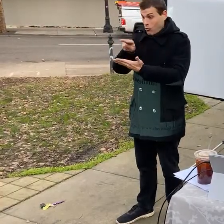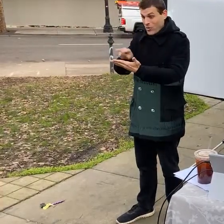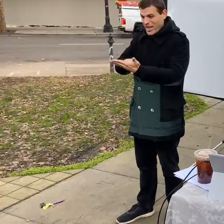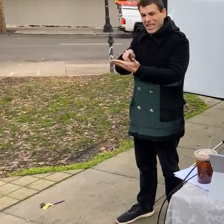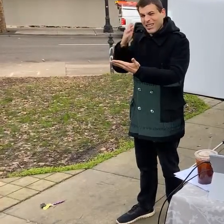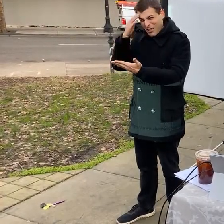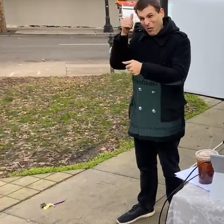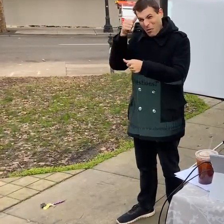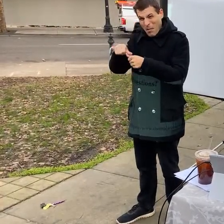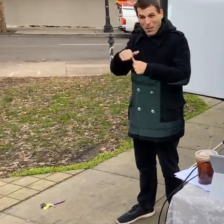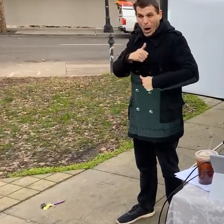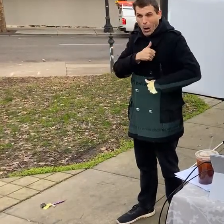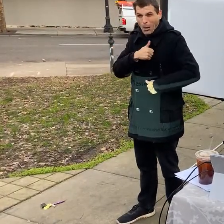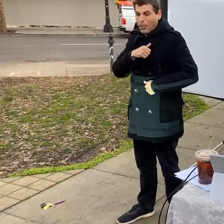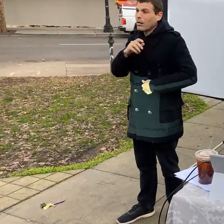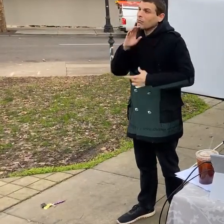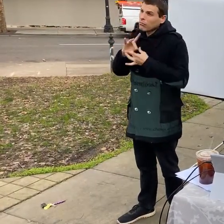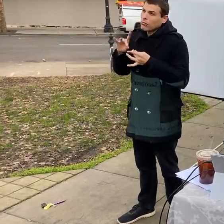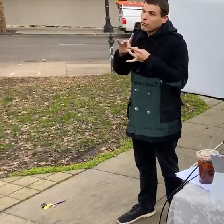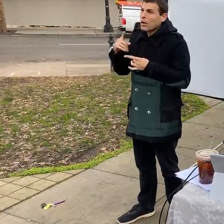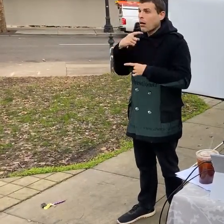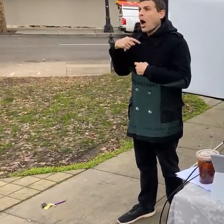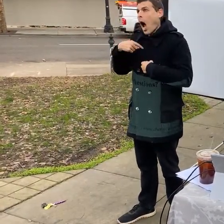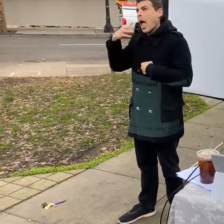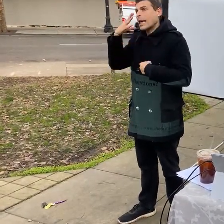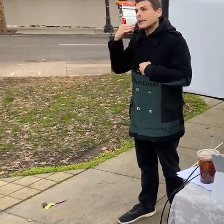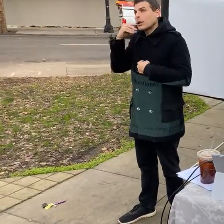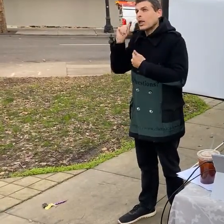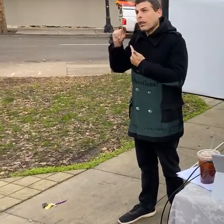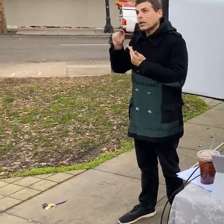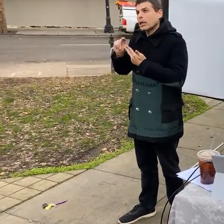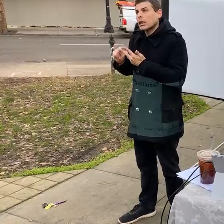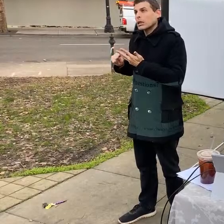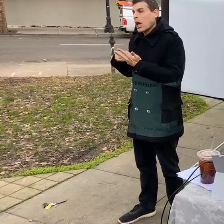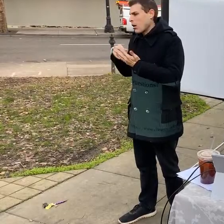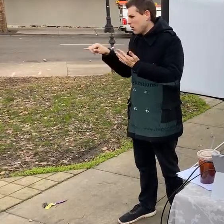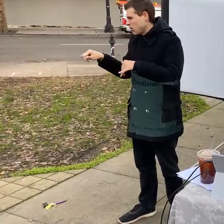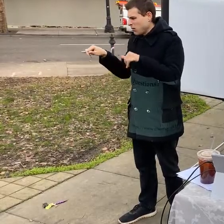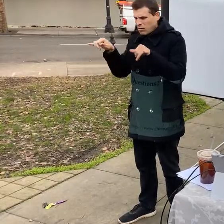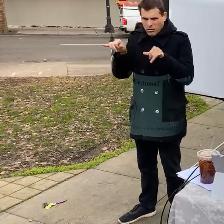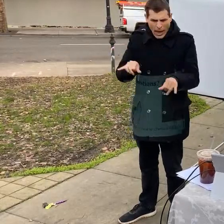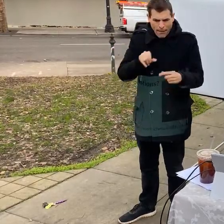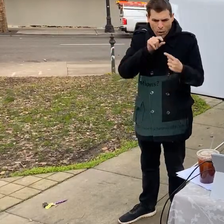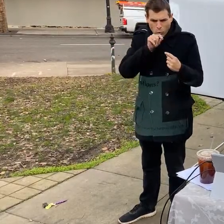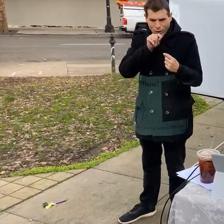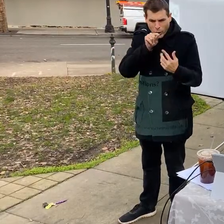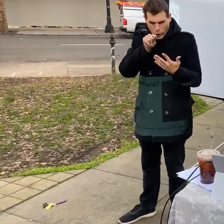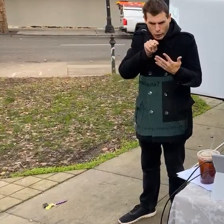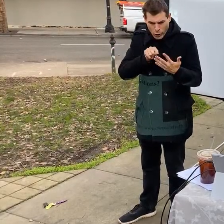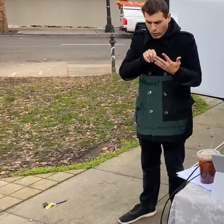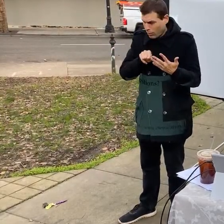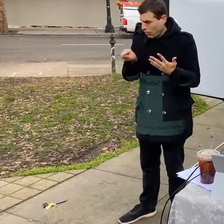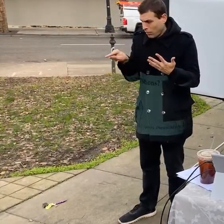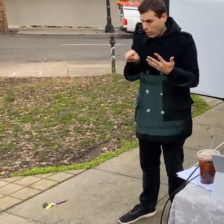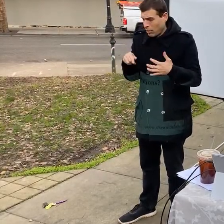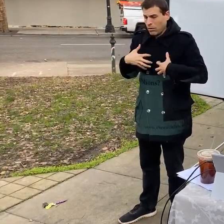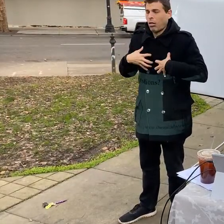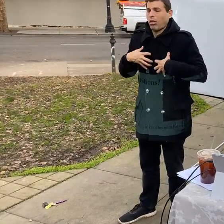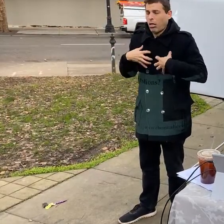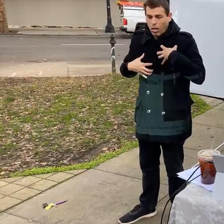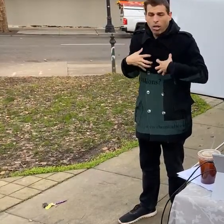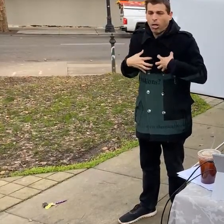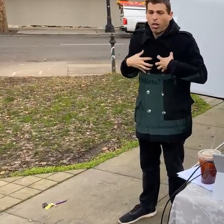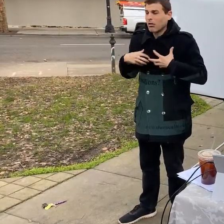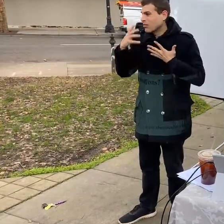like repeatedly saying things that i was reading again in these tweets again and it's just like it's so so